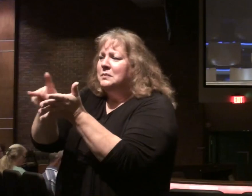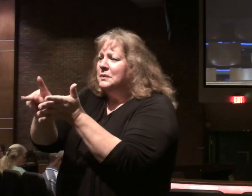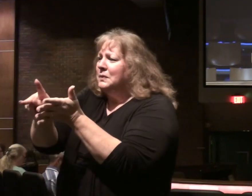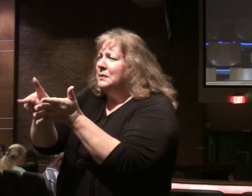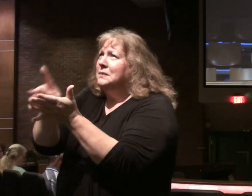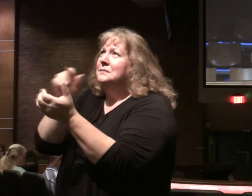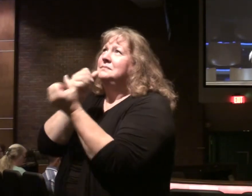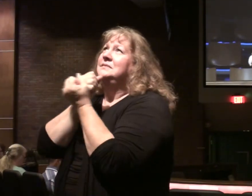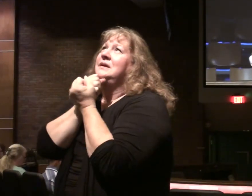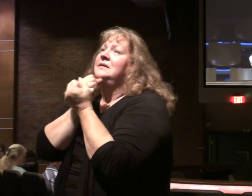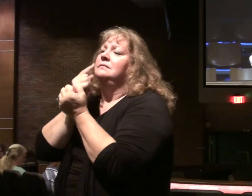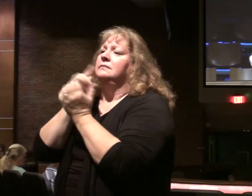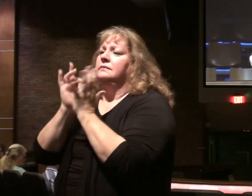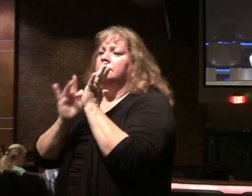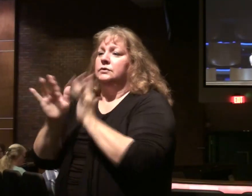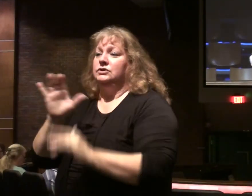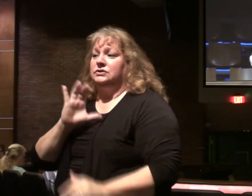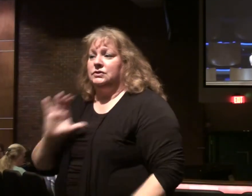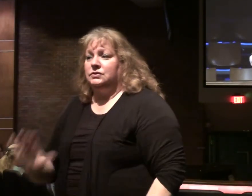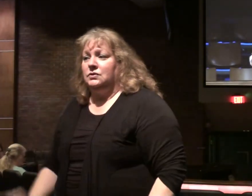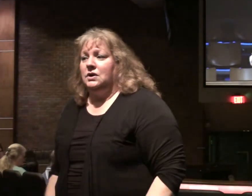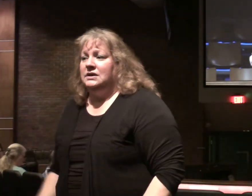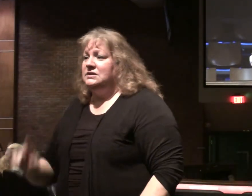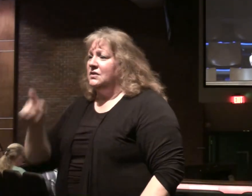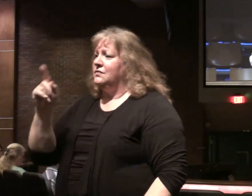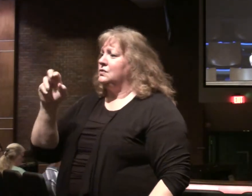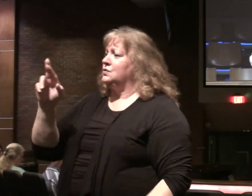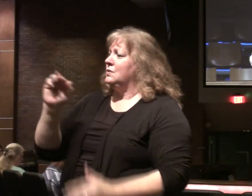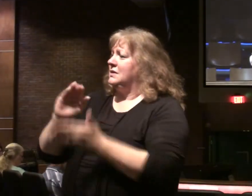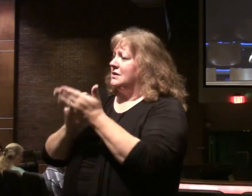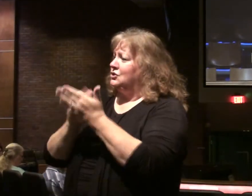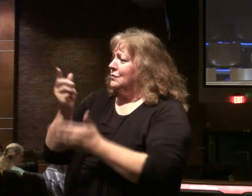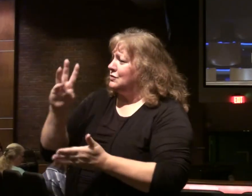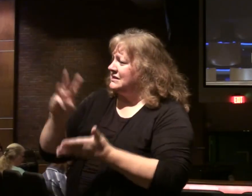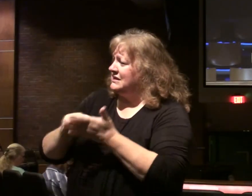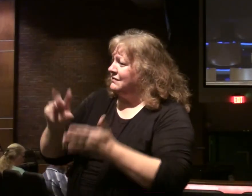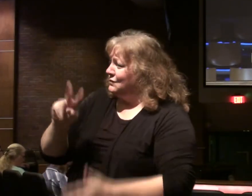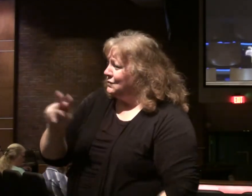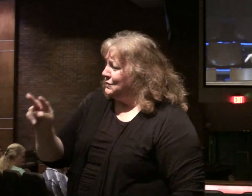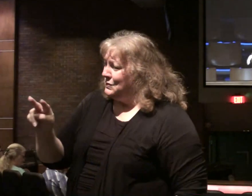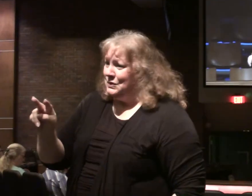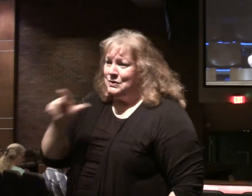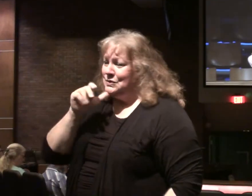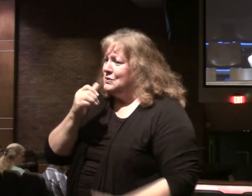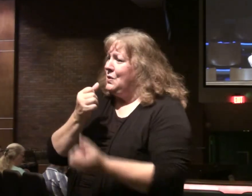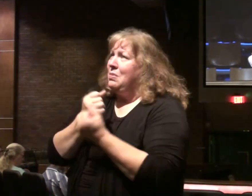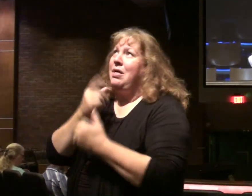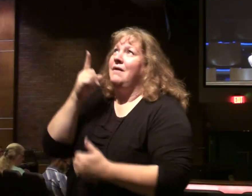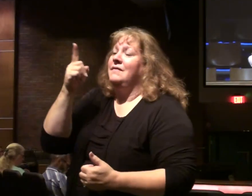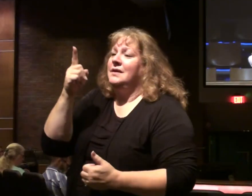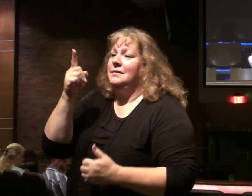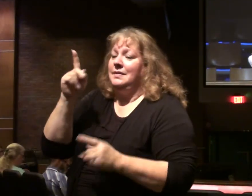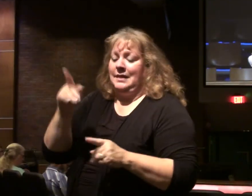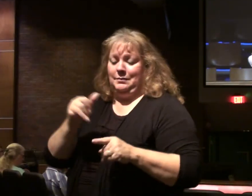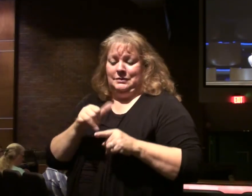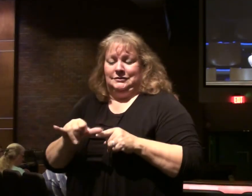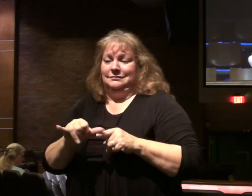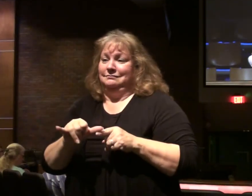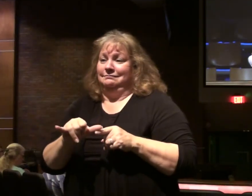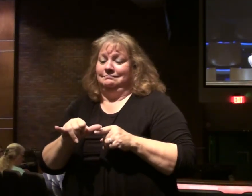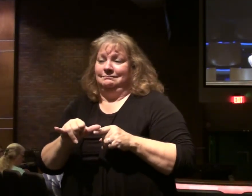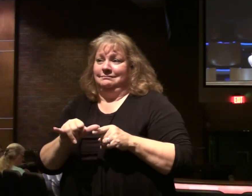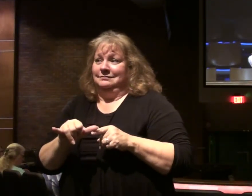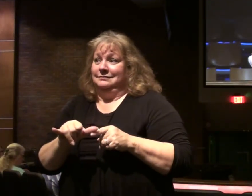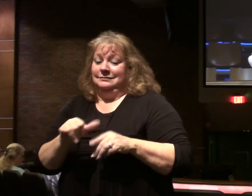devotion. To Jesus Christ. 1 Corinthians 16. 22. If anyone does not love the Lord. He is accursed. He is anathema.